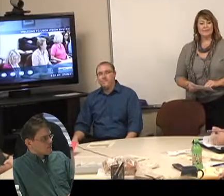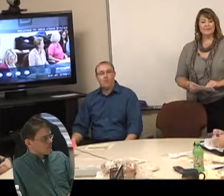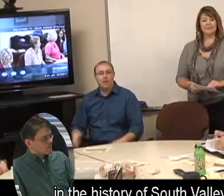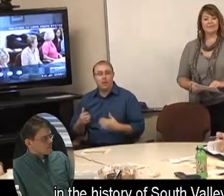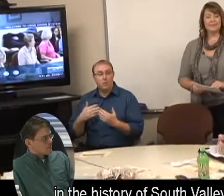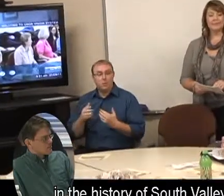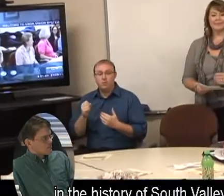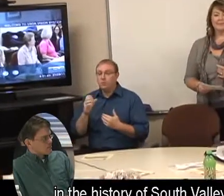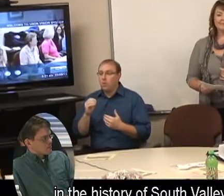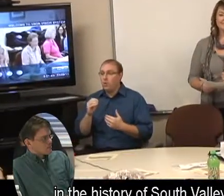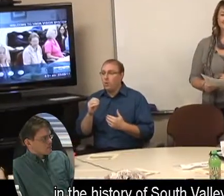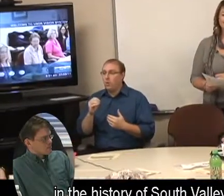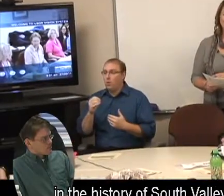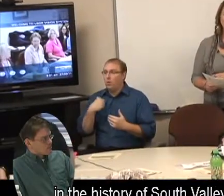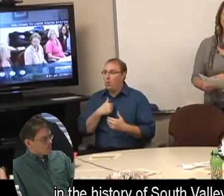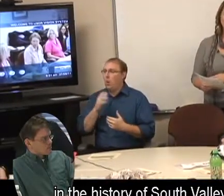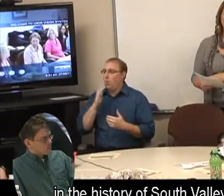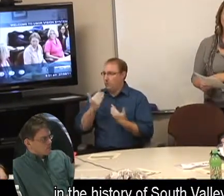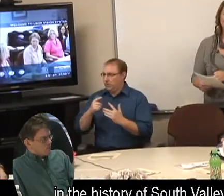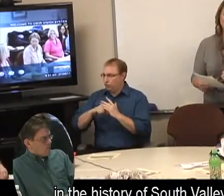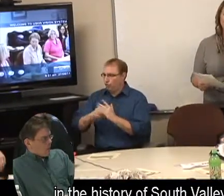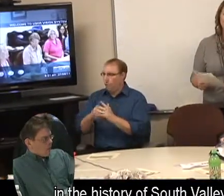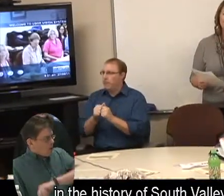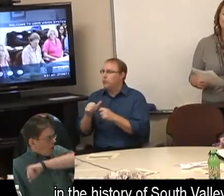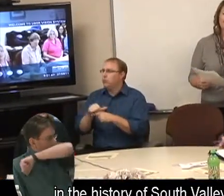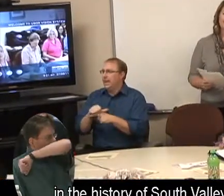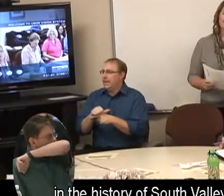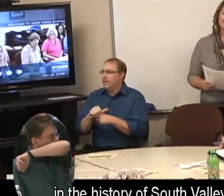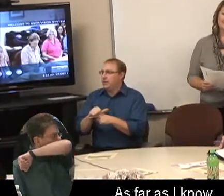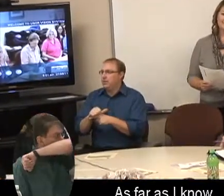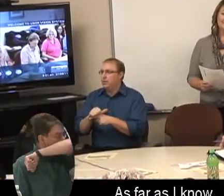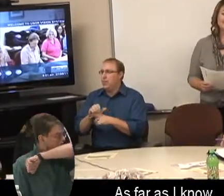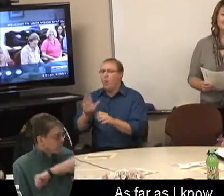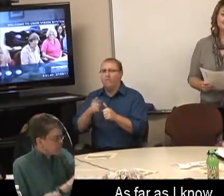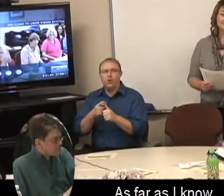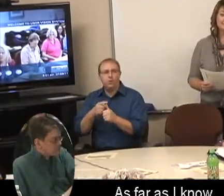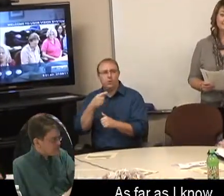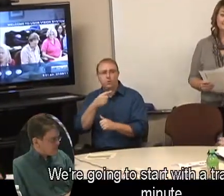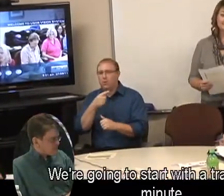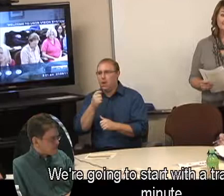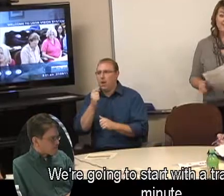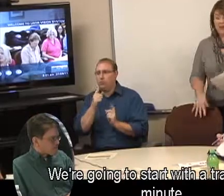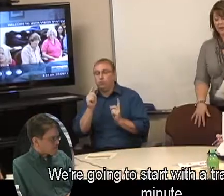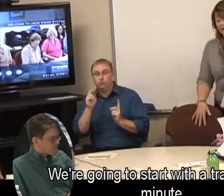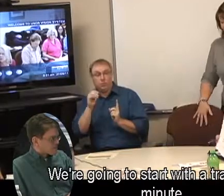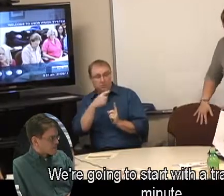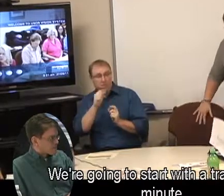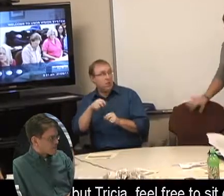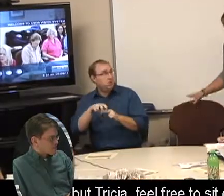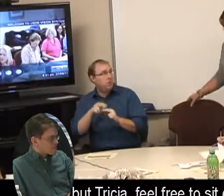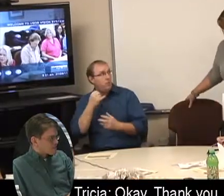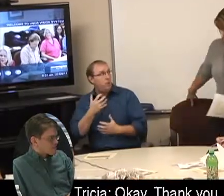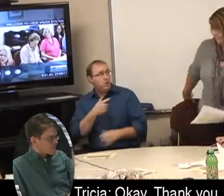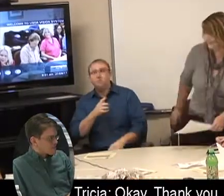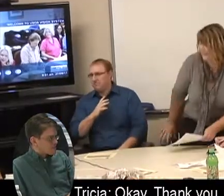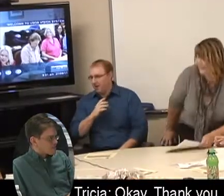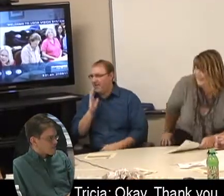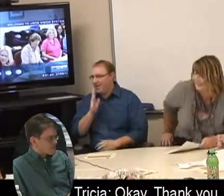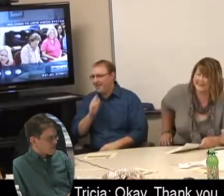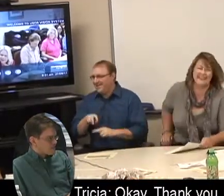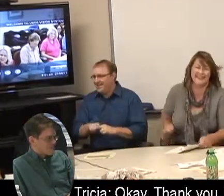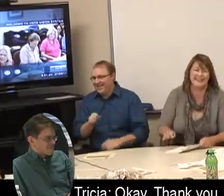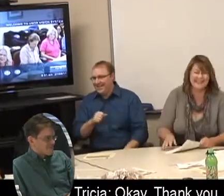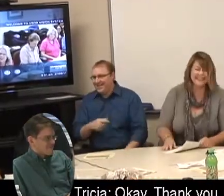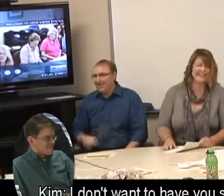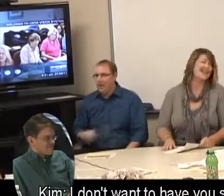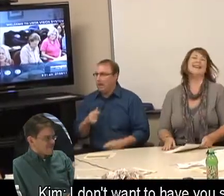we're going to start with the training, but feel free to sit down for a minute. Okay, I will. Thank you. I don't